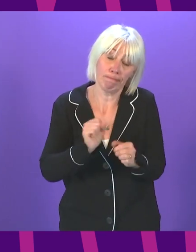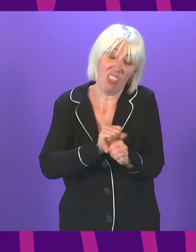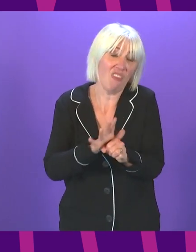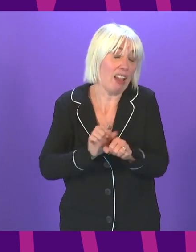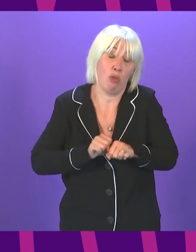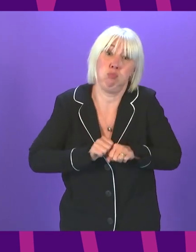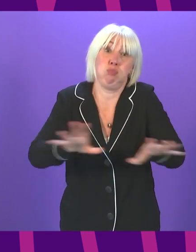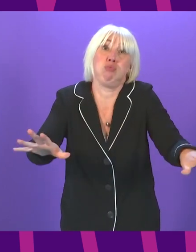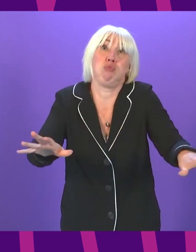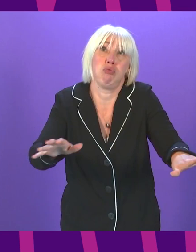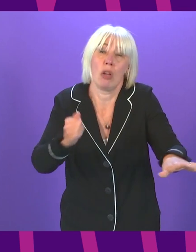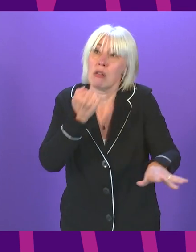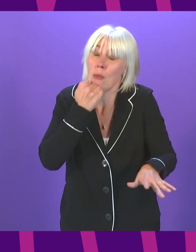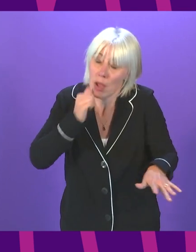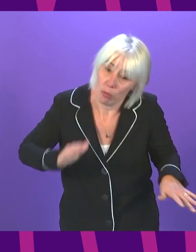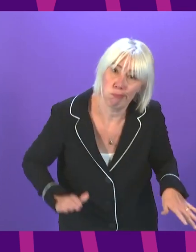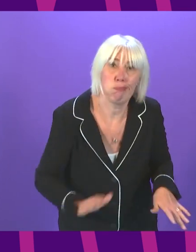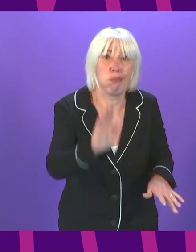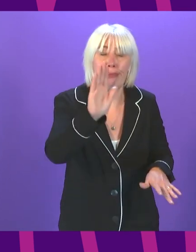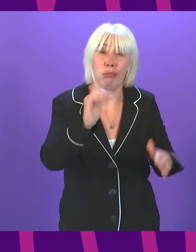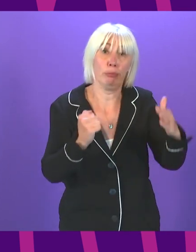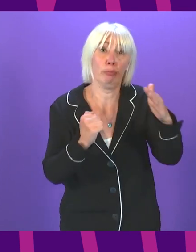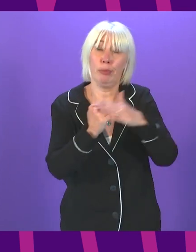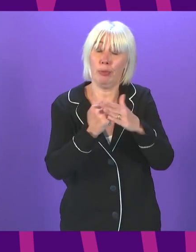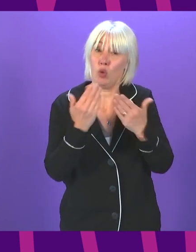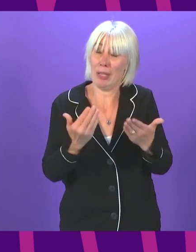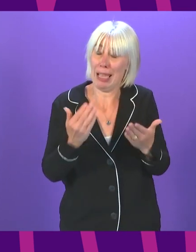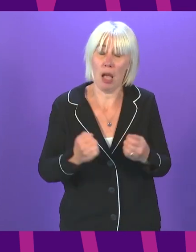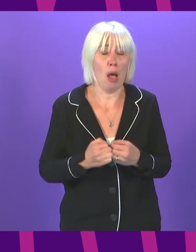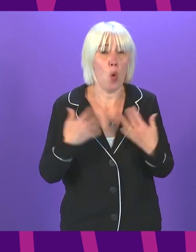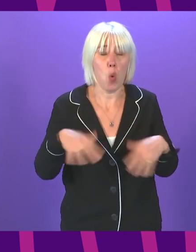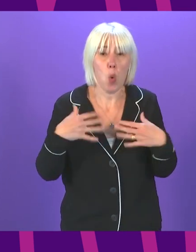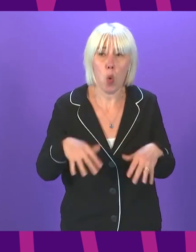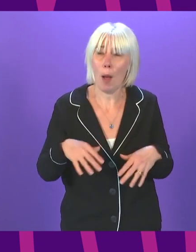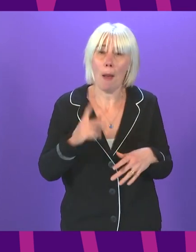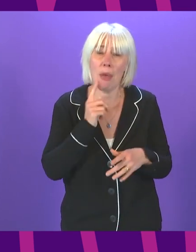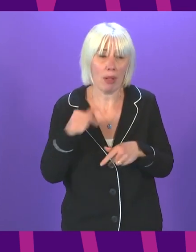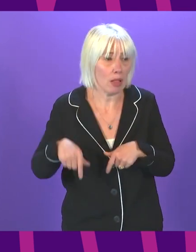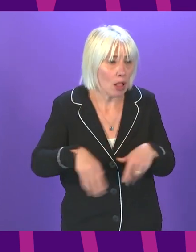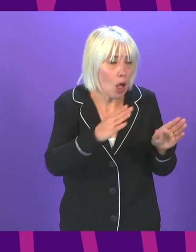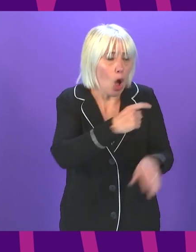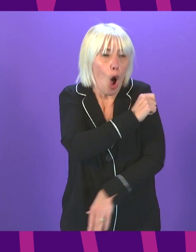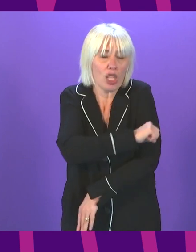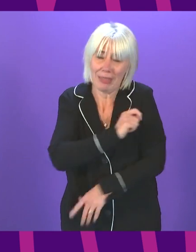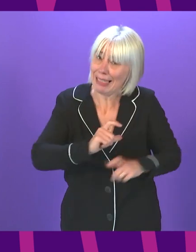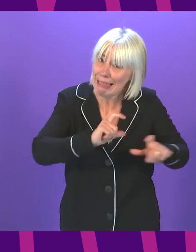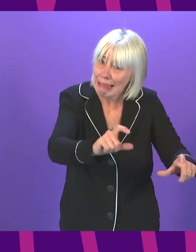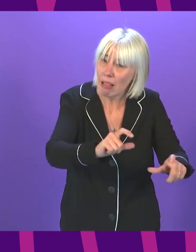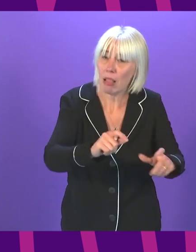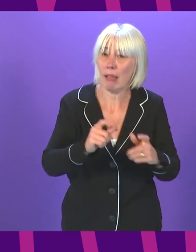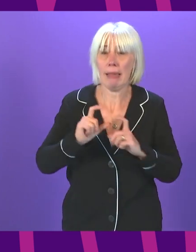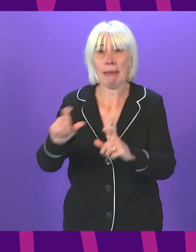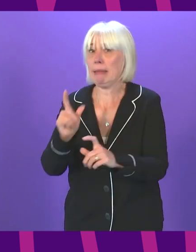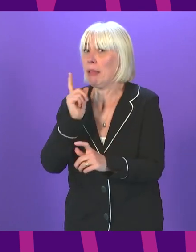Case numbers are soaring and reached record levels this week. Hospitalisations continue to climb. Thousands of Scots are self-isolating.